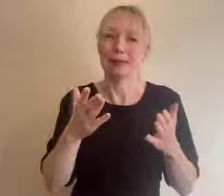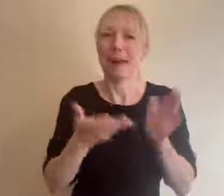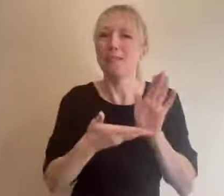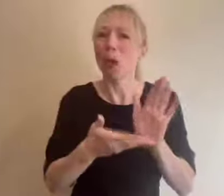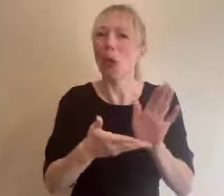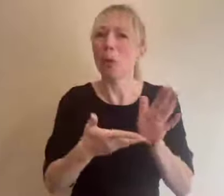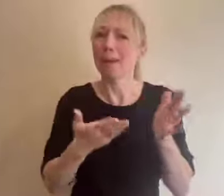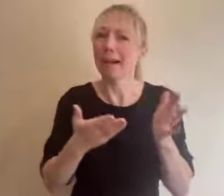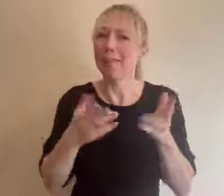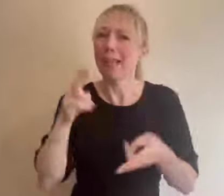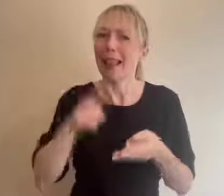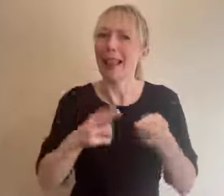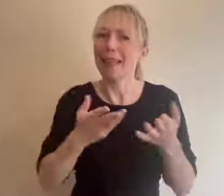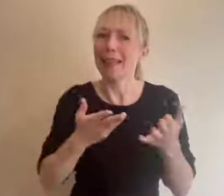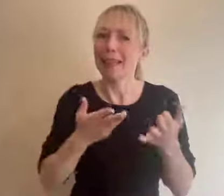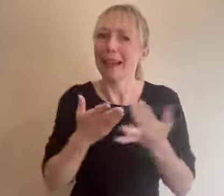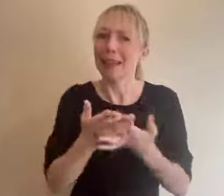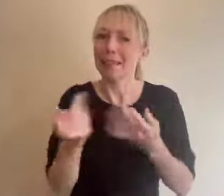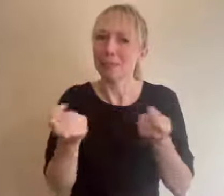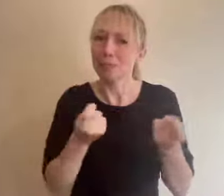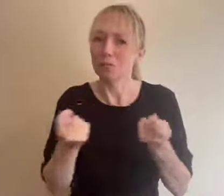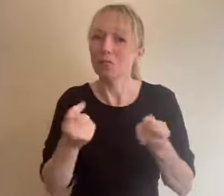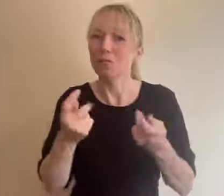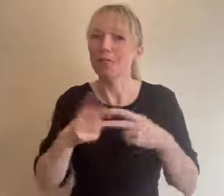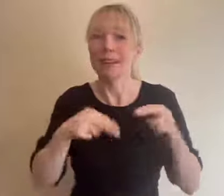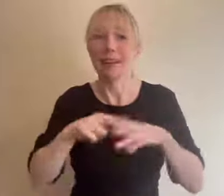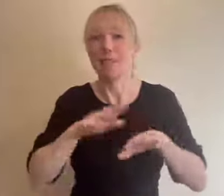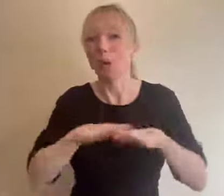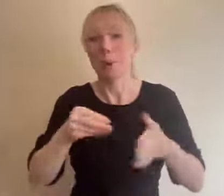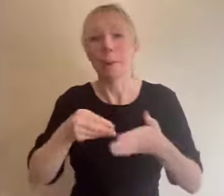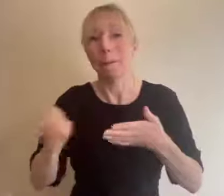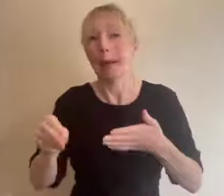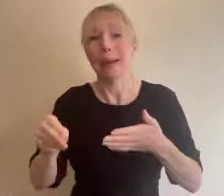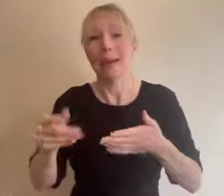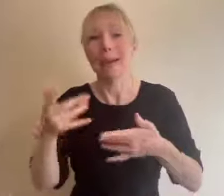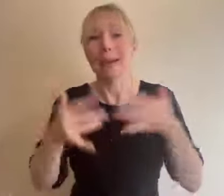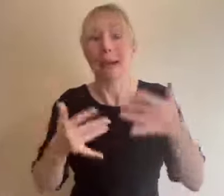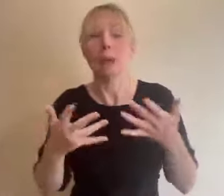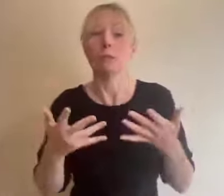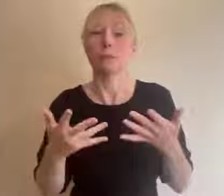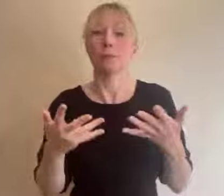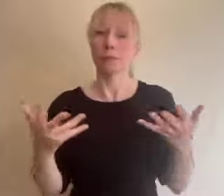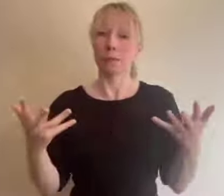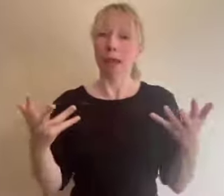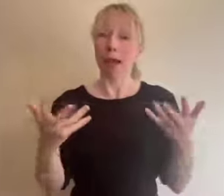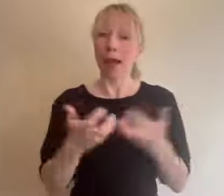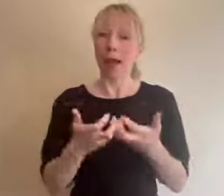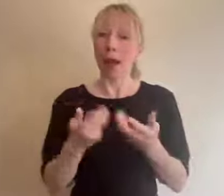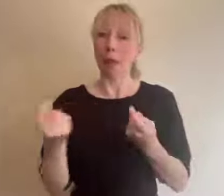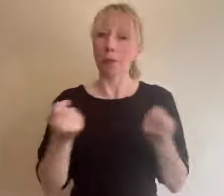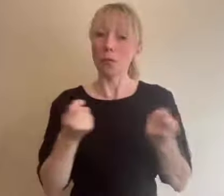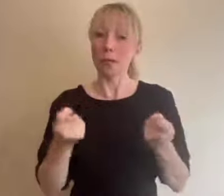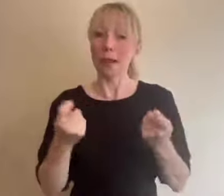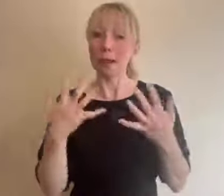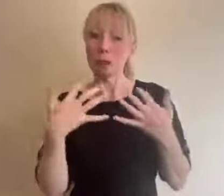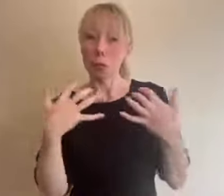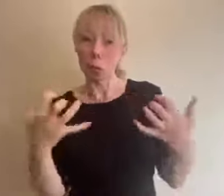account do you manage audience interaction and discussion if your event is streamed there will be no audience